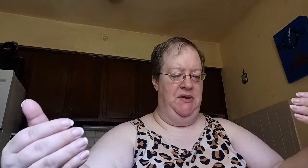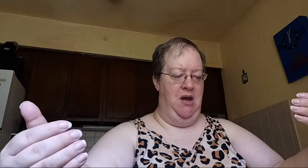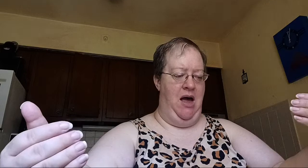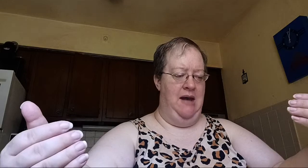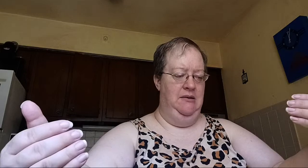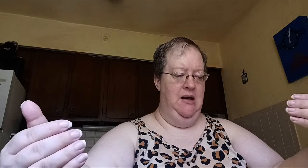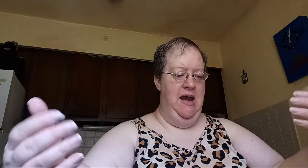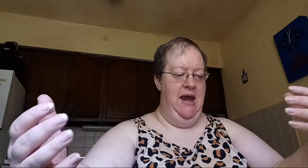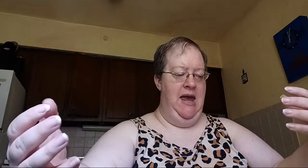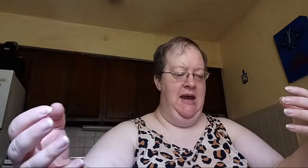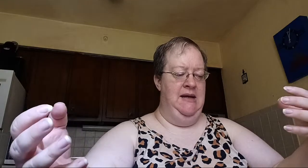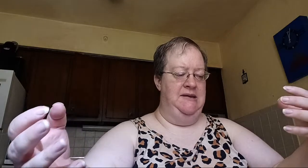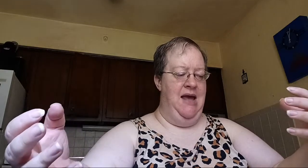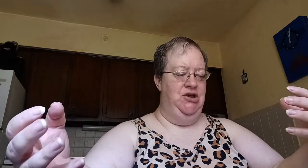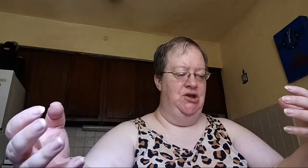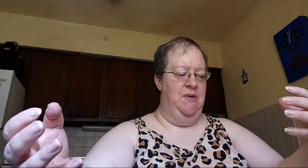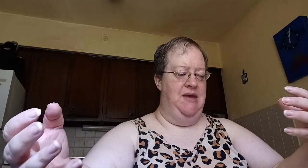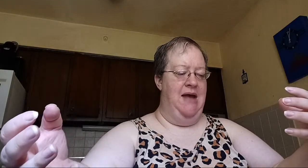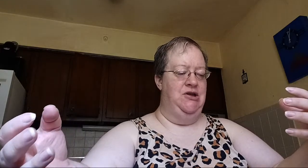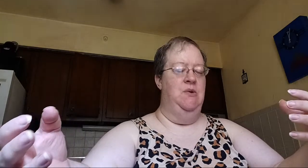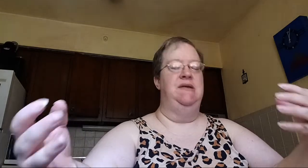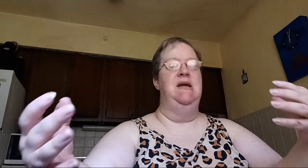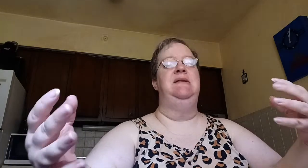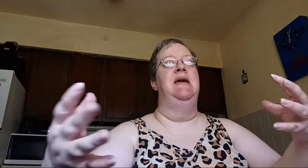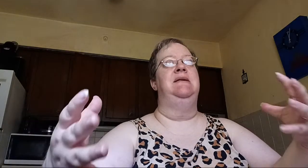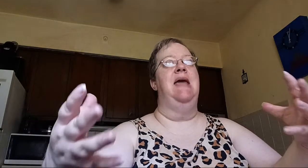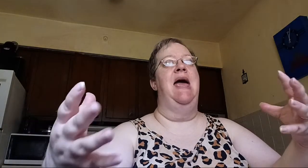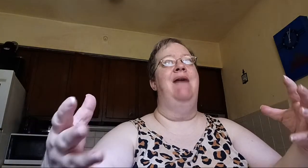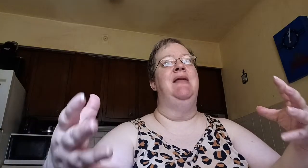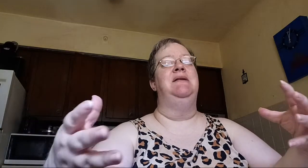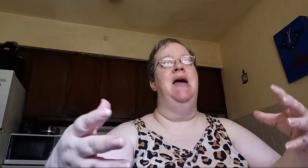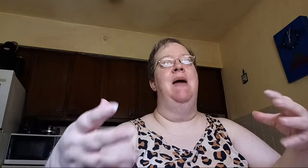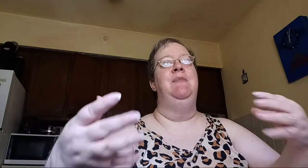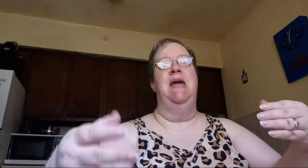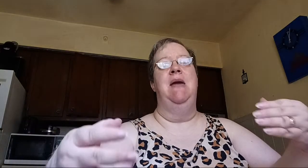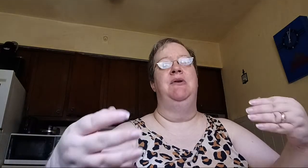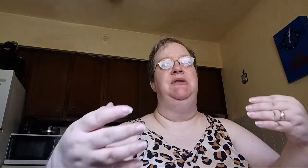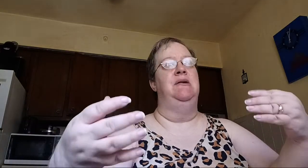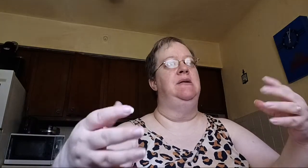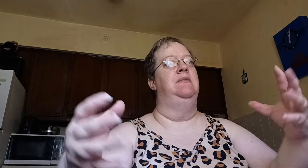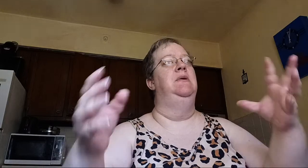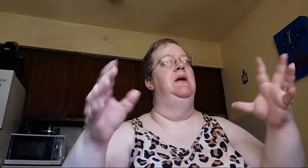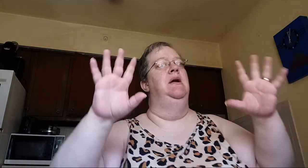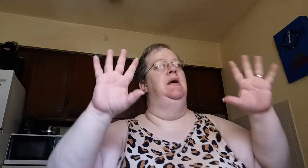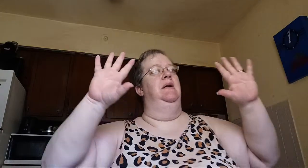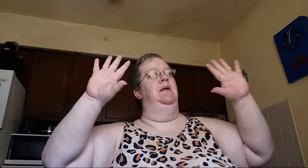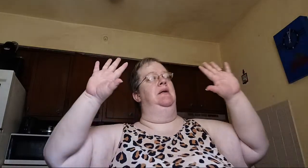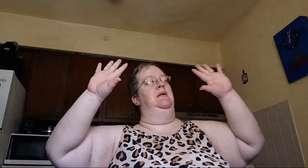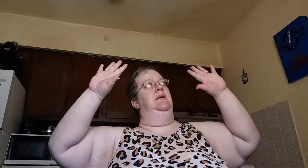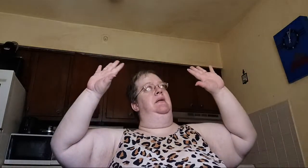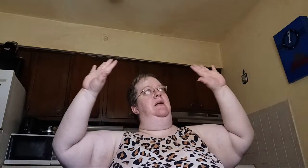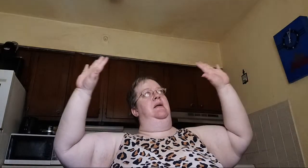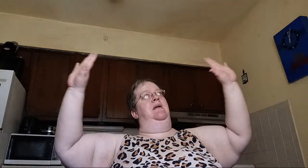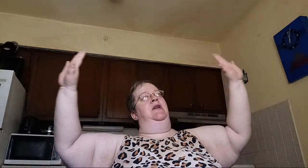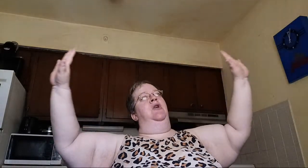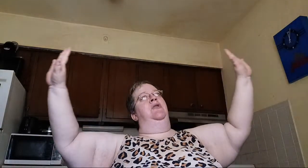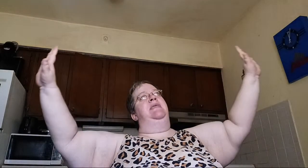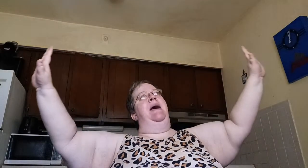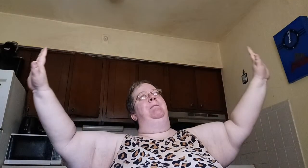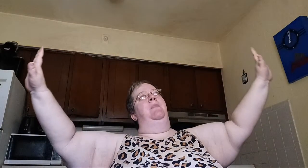God. And it's not just with that, too. It's having that time to be able to, you know, that margin